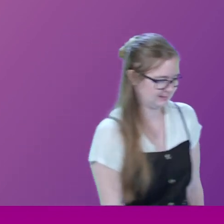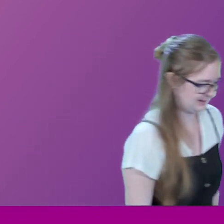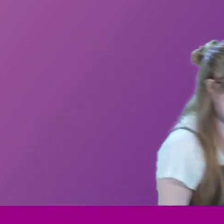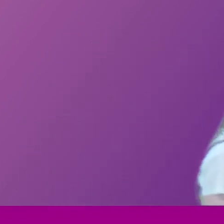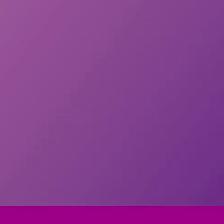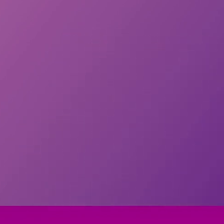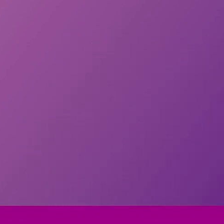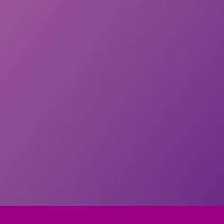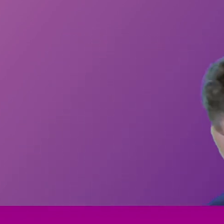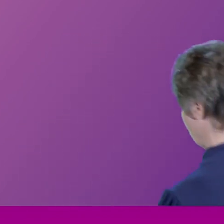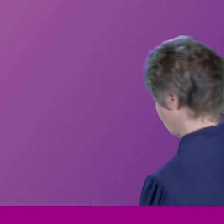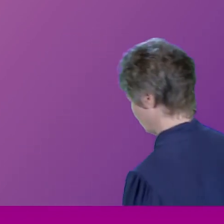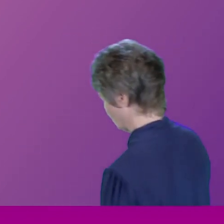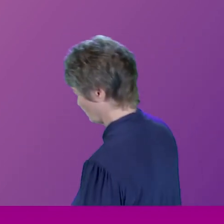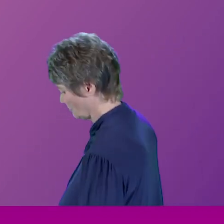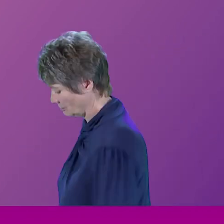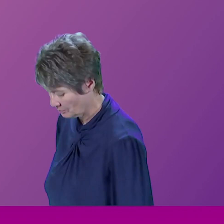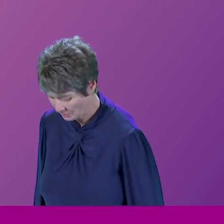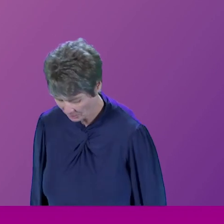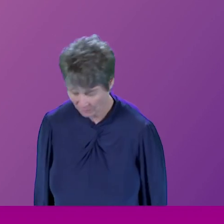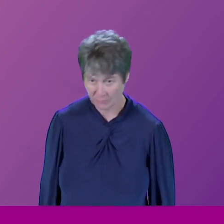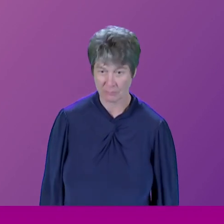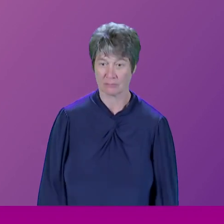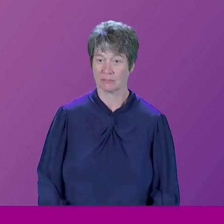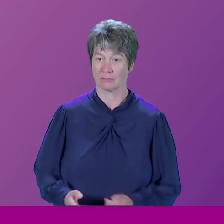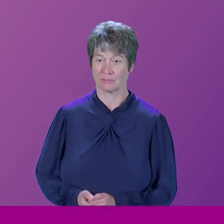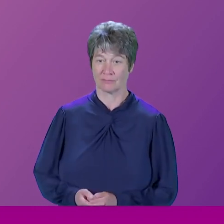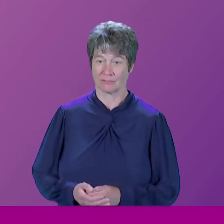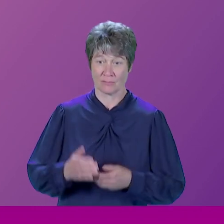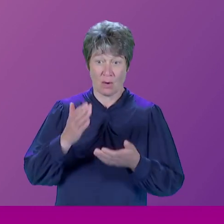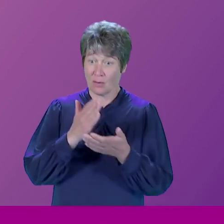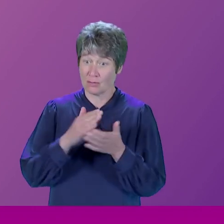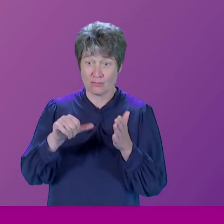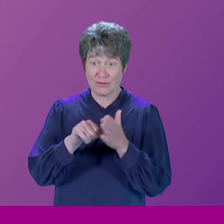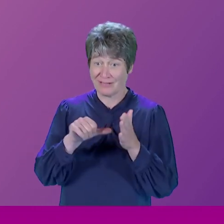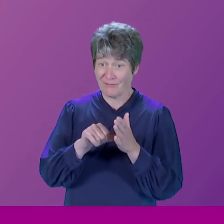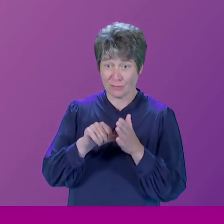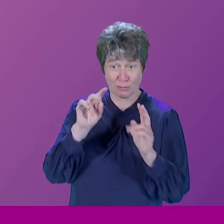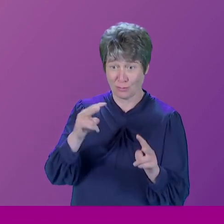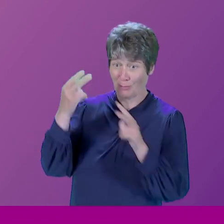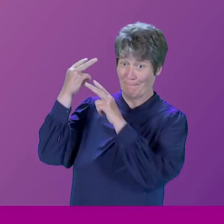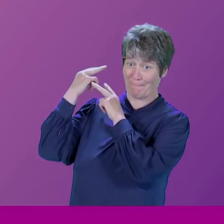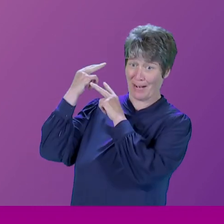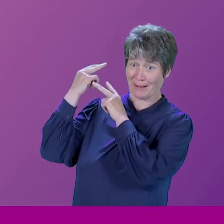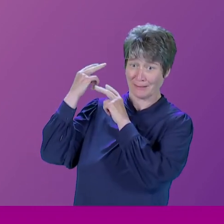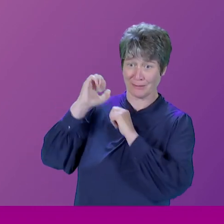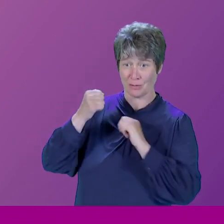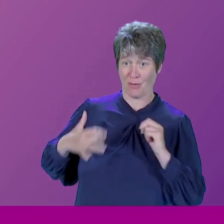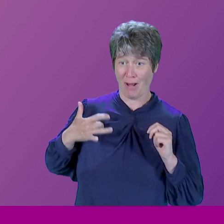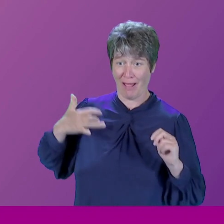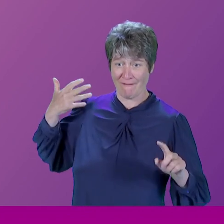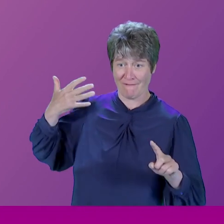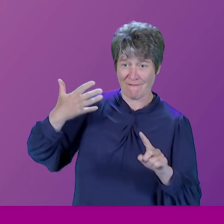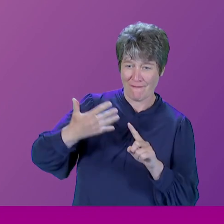Interesting answer. It's very difficult to second guess times in one's life, but I'm going to seek